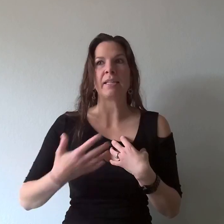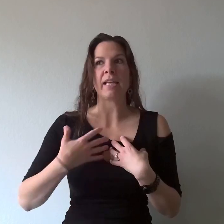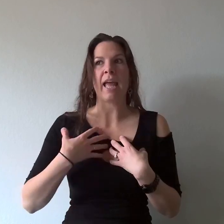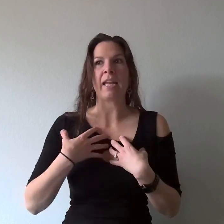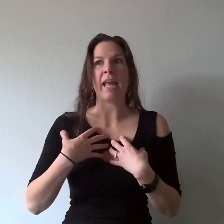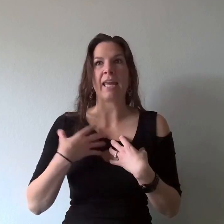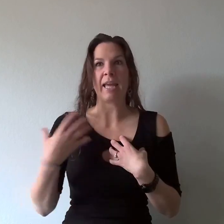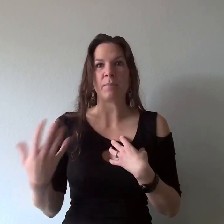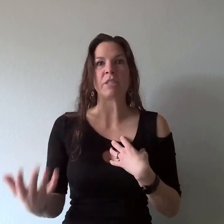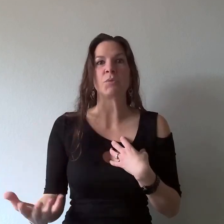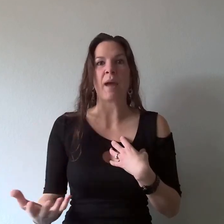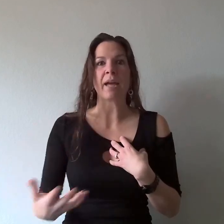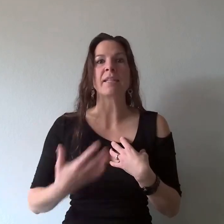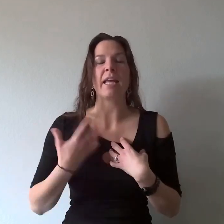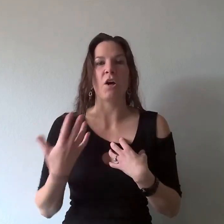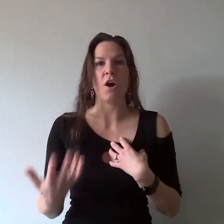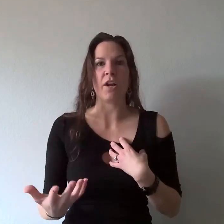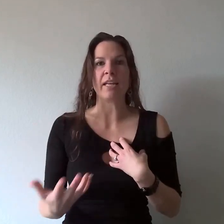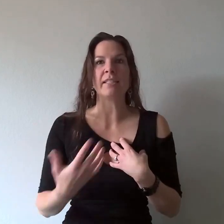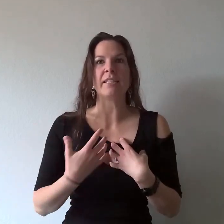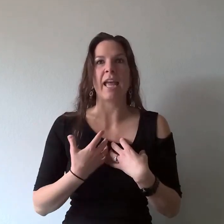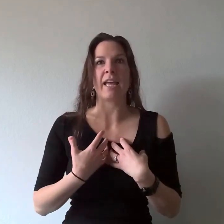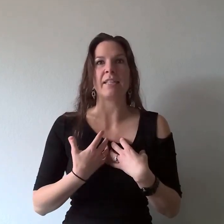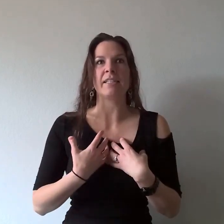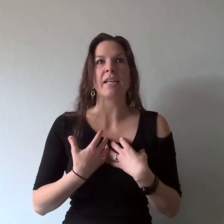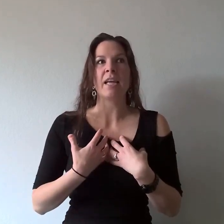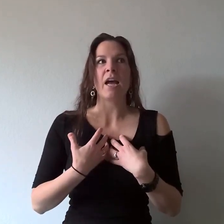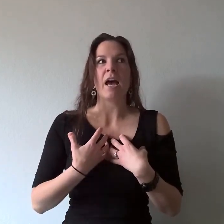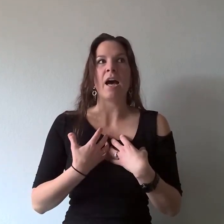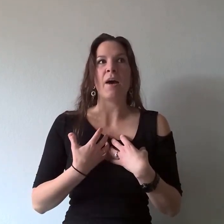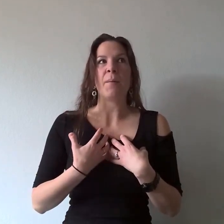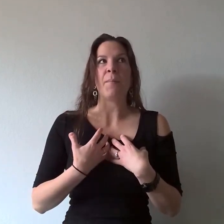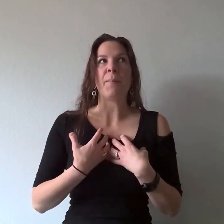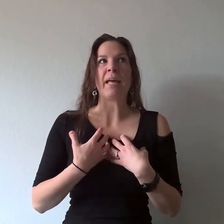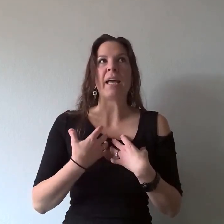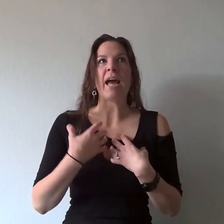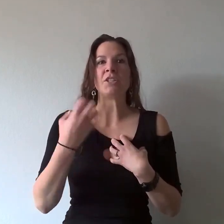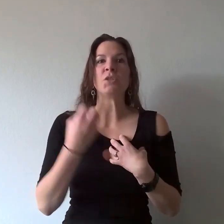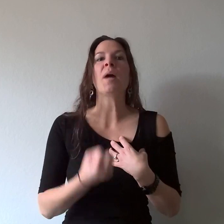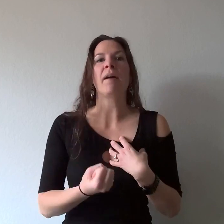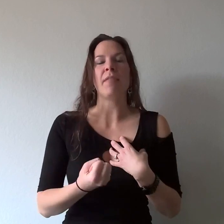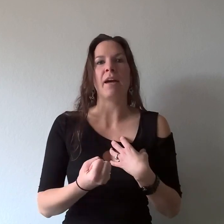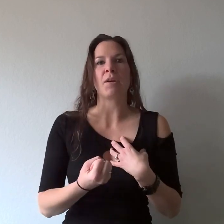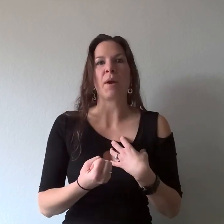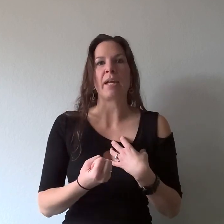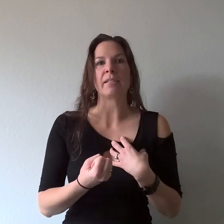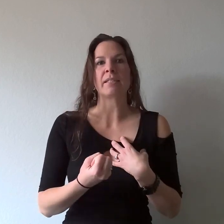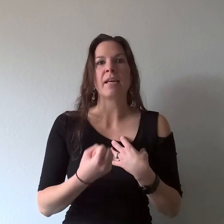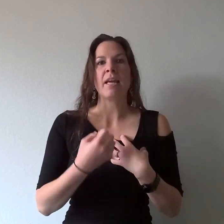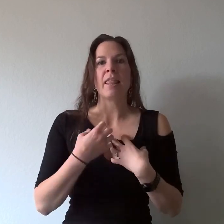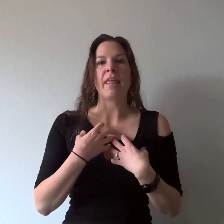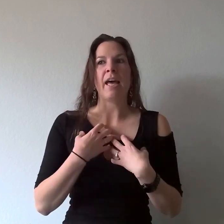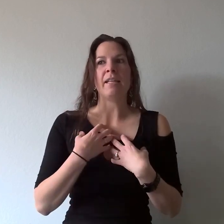and I can be direct and honest and but I do have that grace that